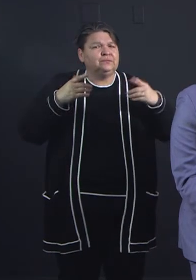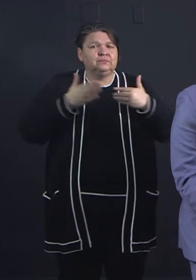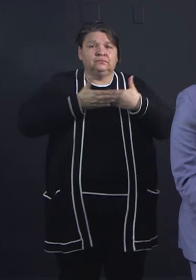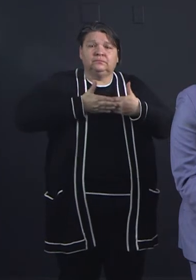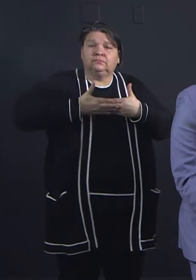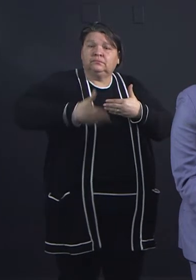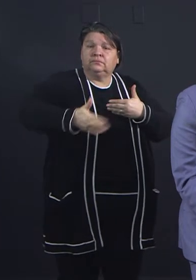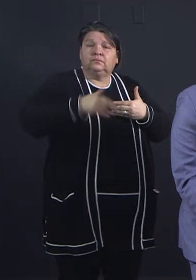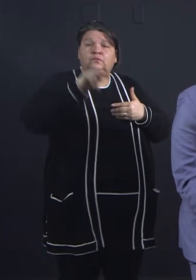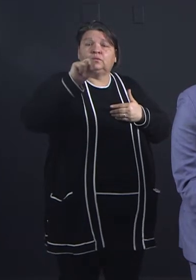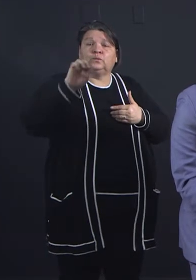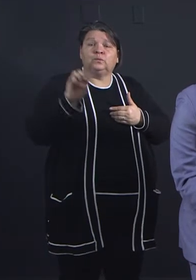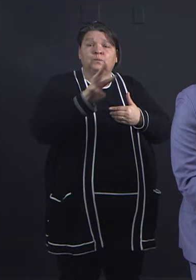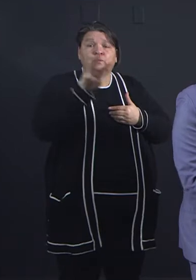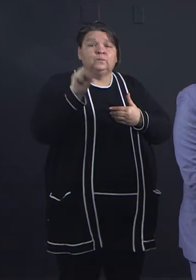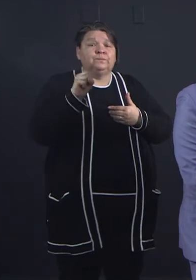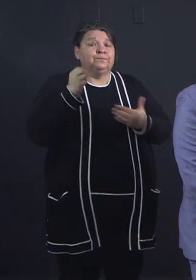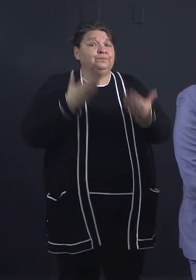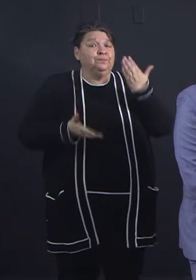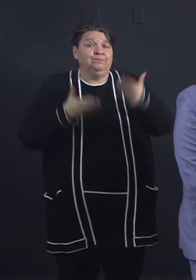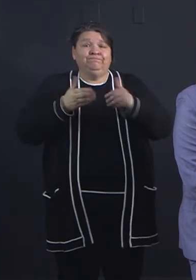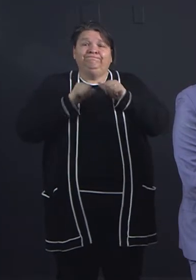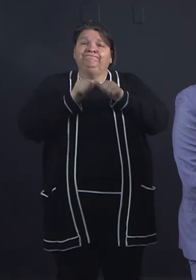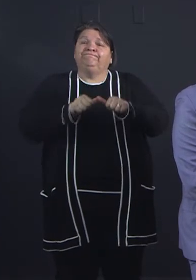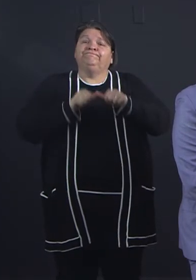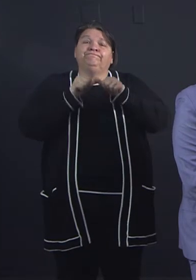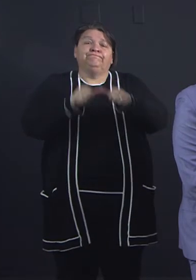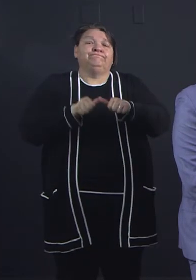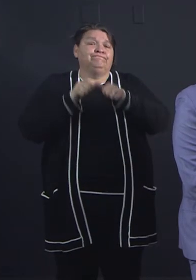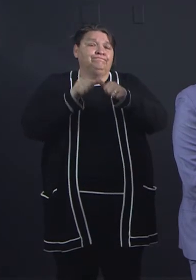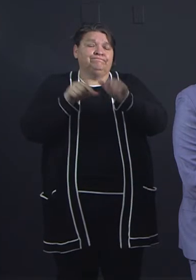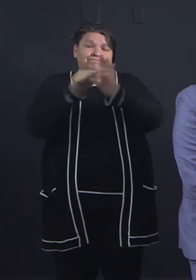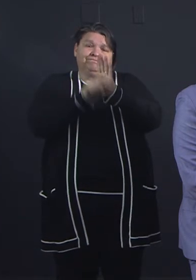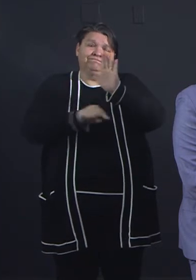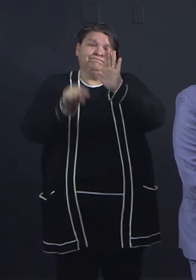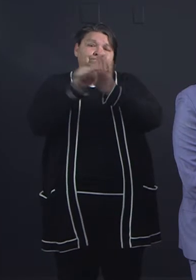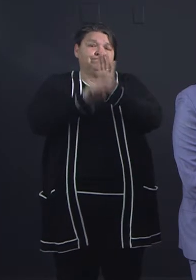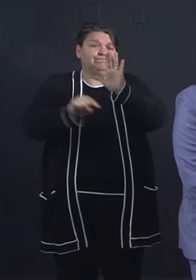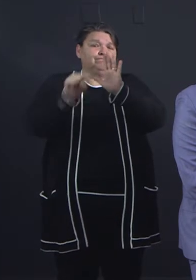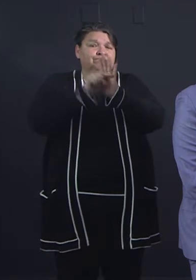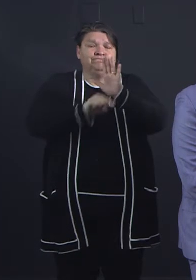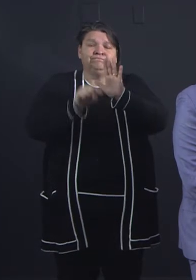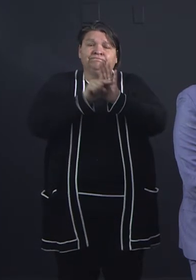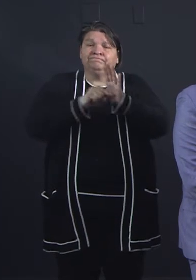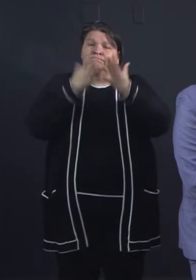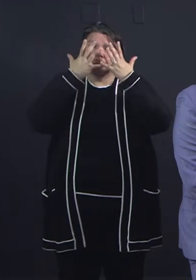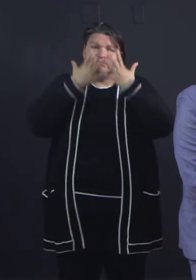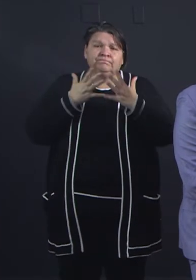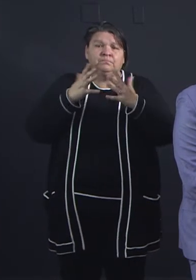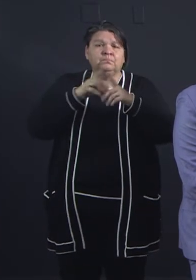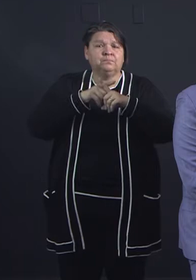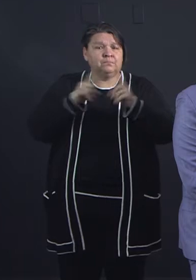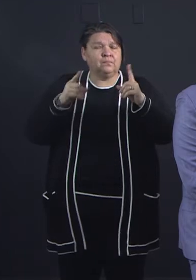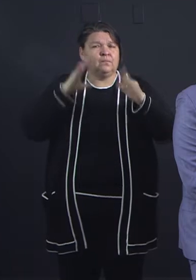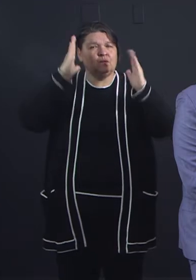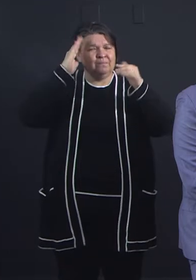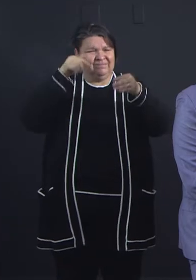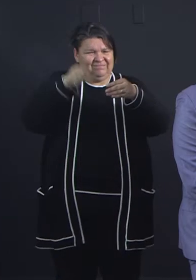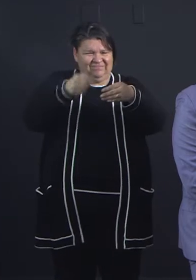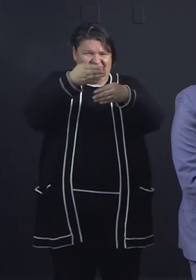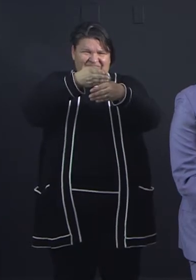do our part, we will get through this, and we will get businesses back open, and ultimately get these kids back in school.